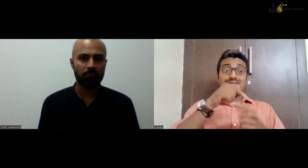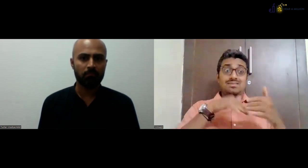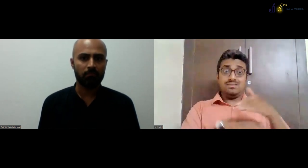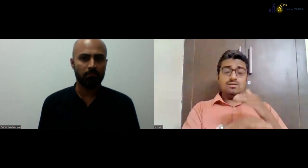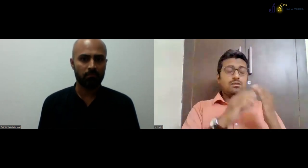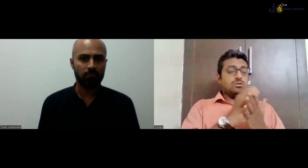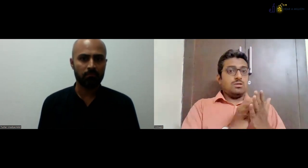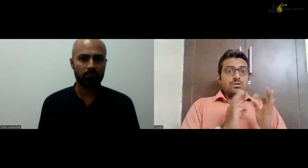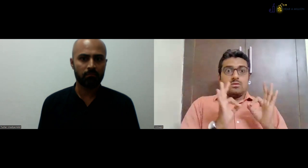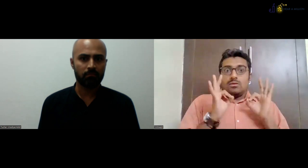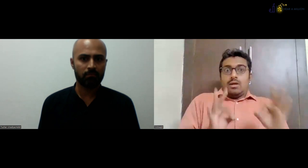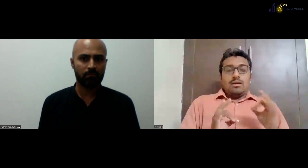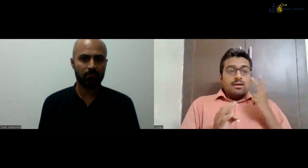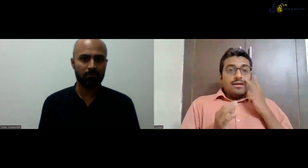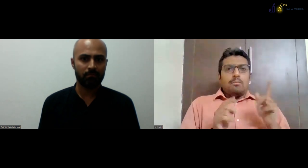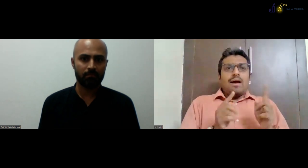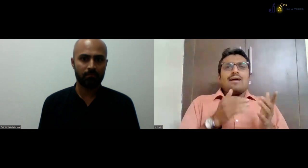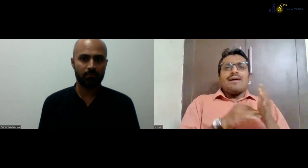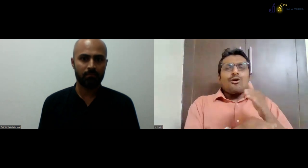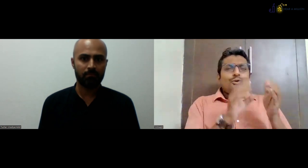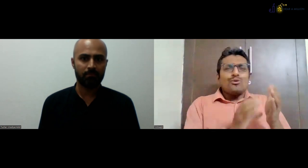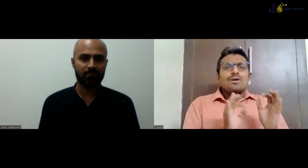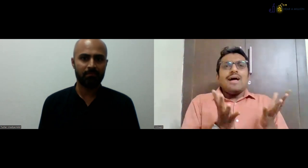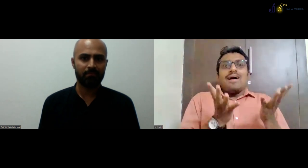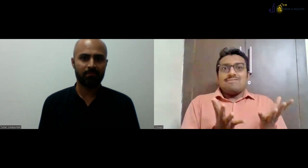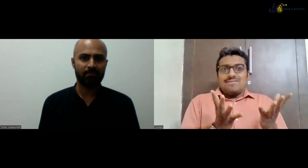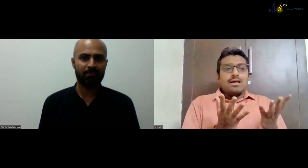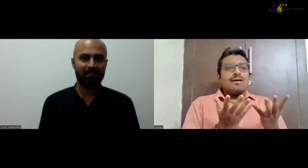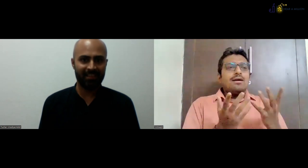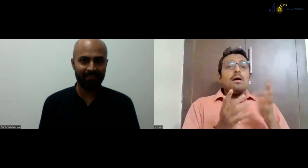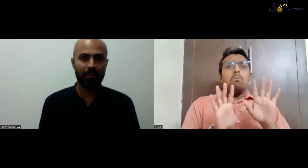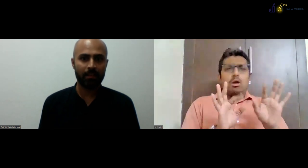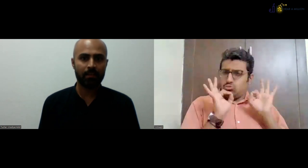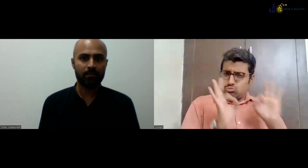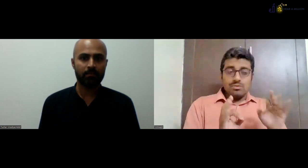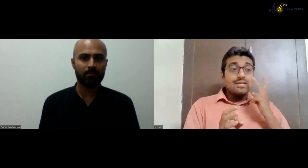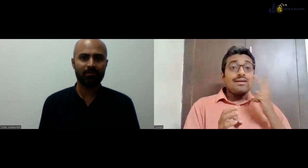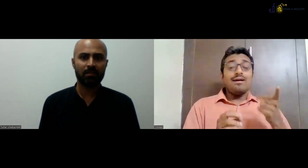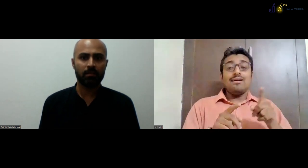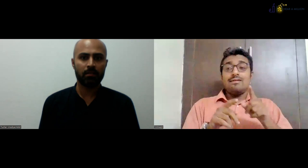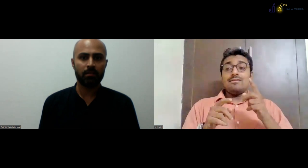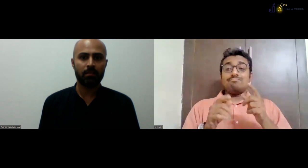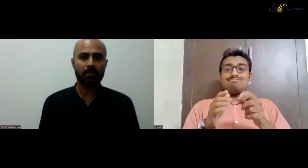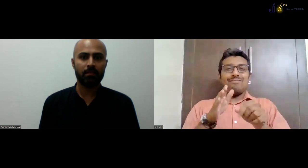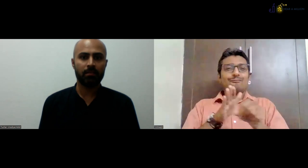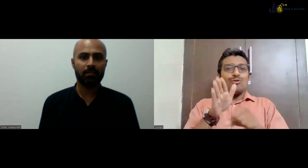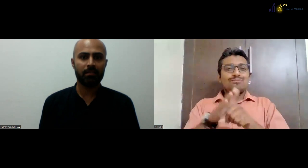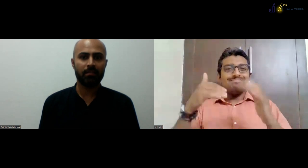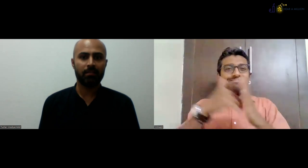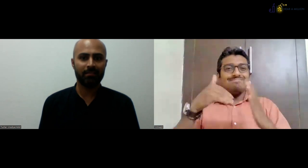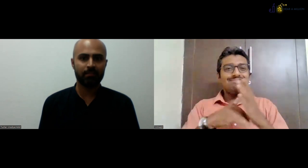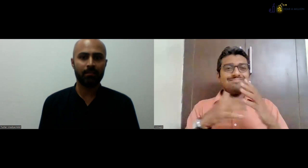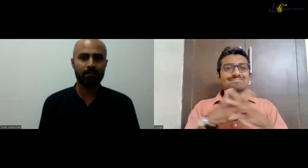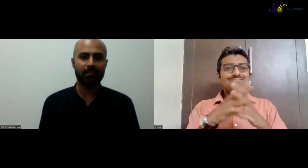the academics of the courses. you share? Yeah. So we do face challenges also. In DTISM course, the